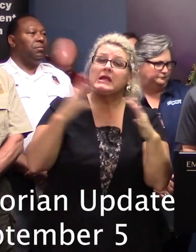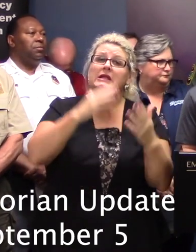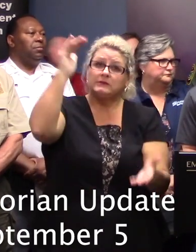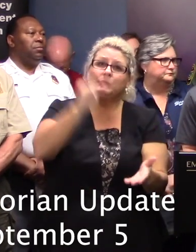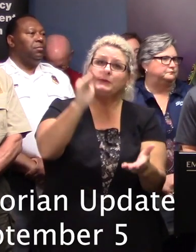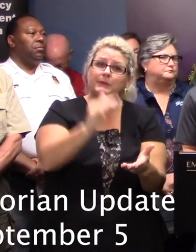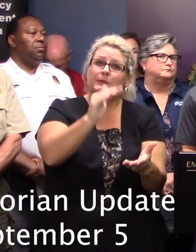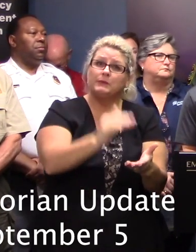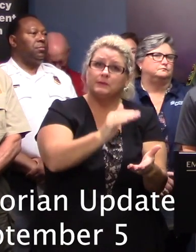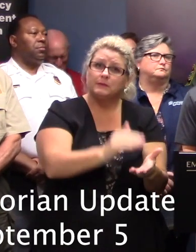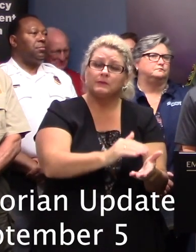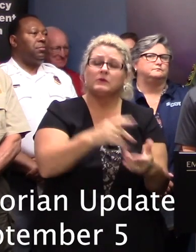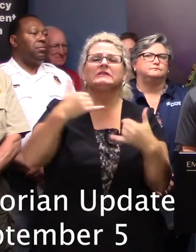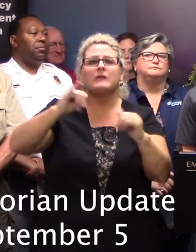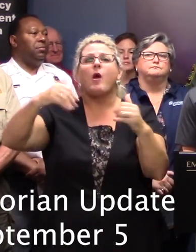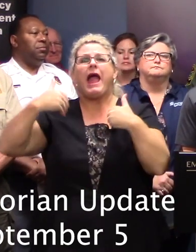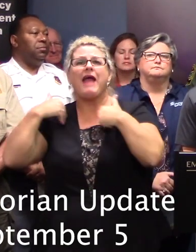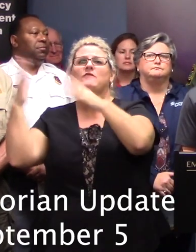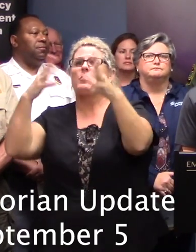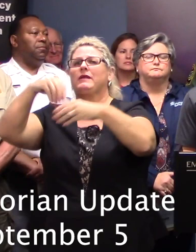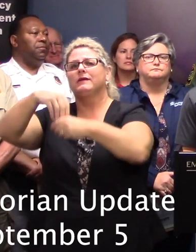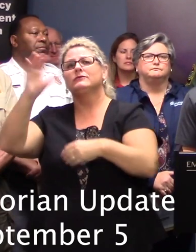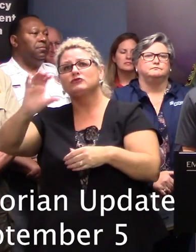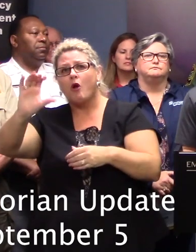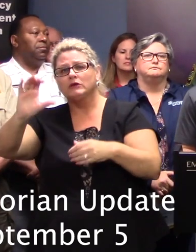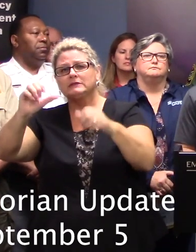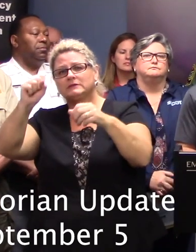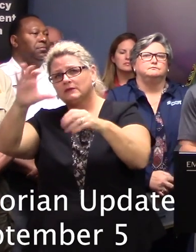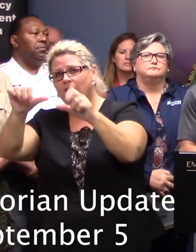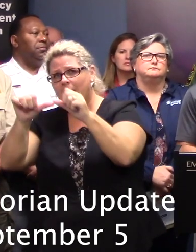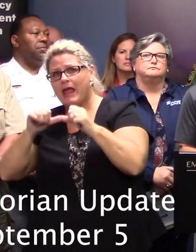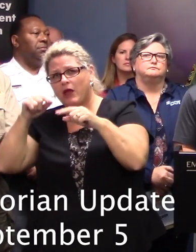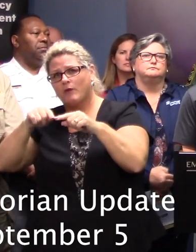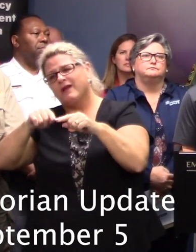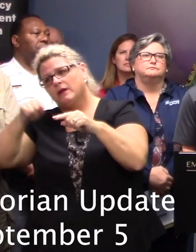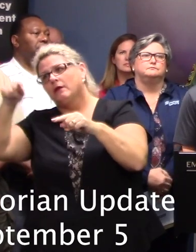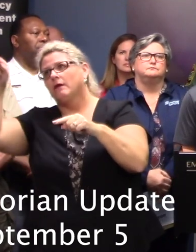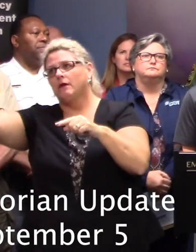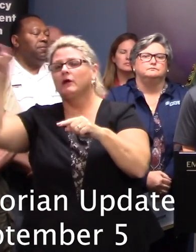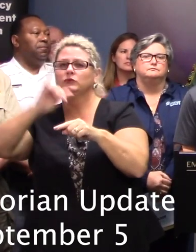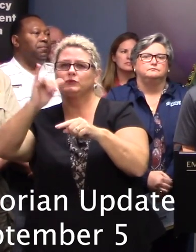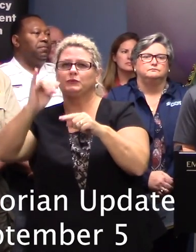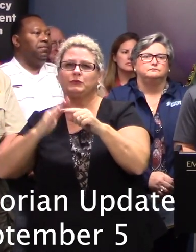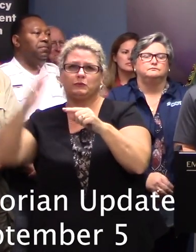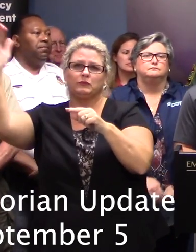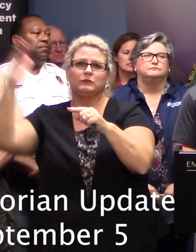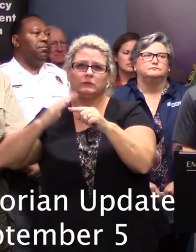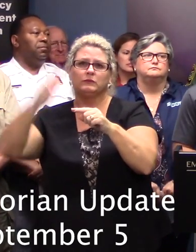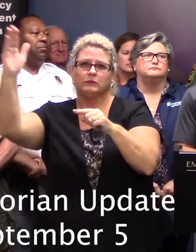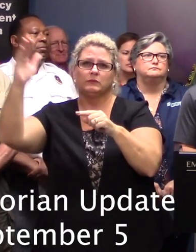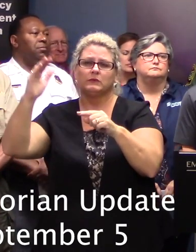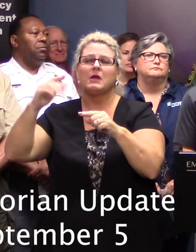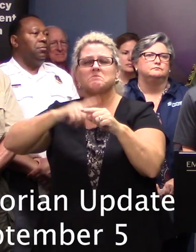now we still do have some tropical storm force wind gusts in the Charleston metropolitan area and obviously up farther north along the coast but we